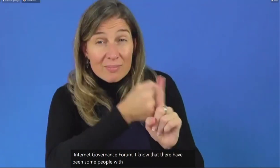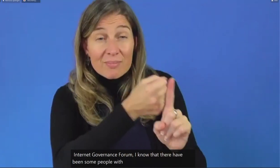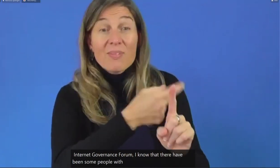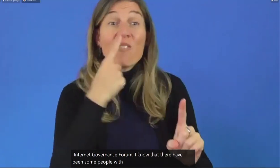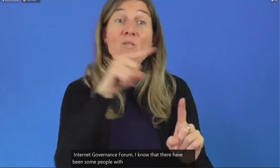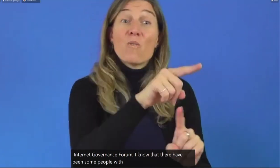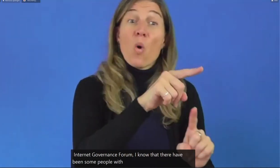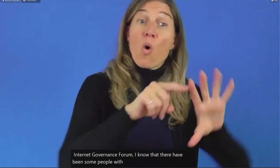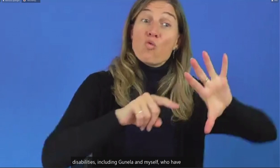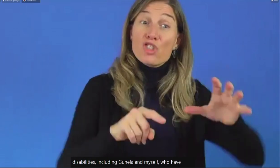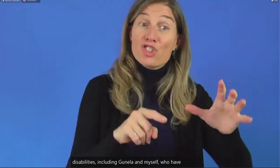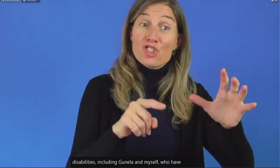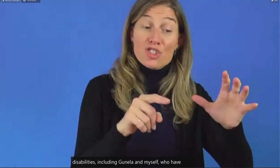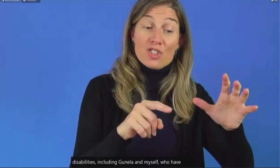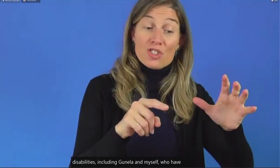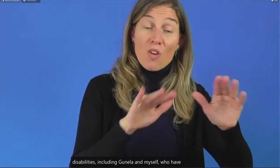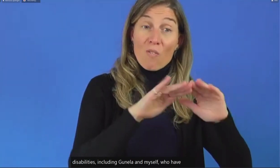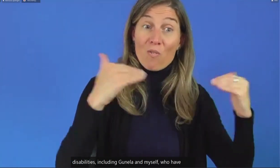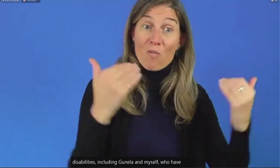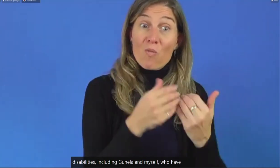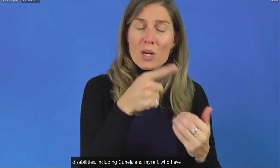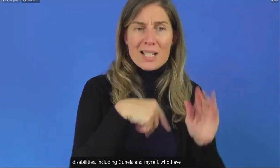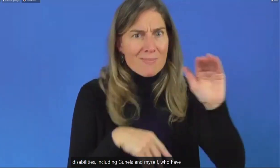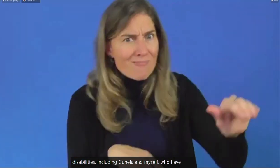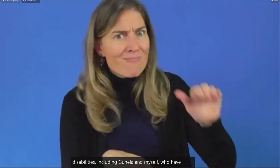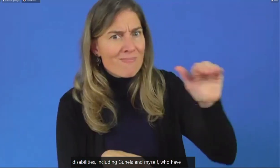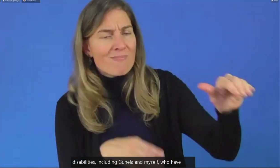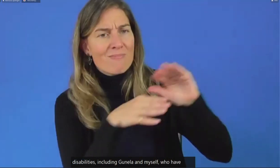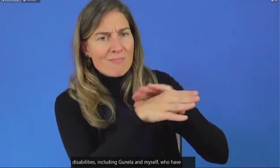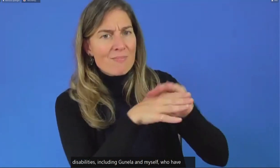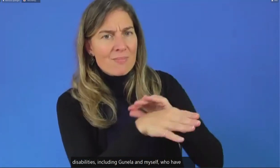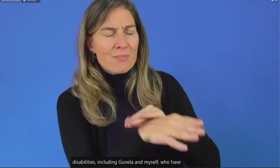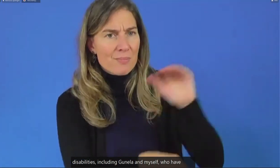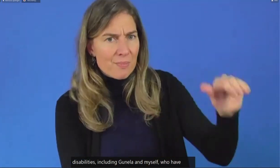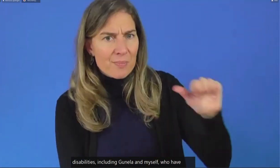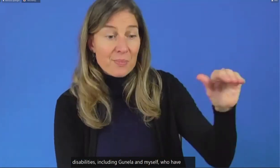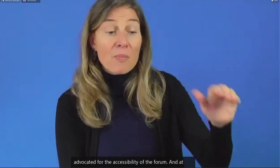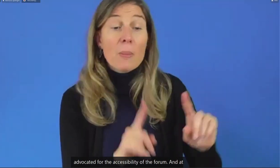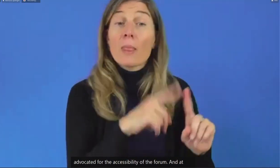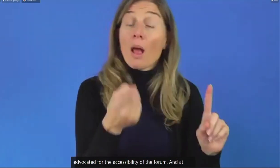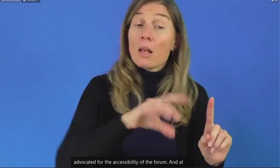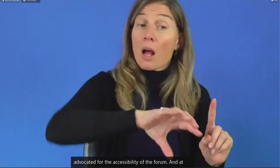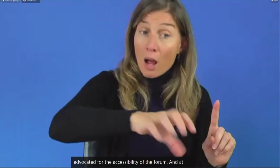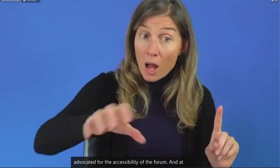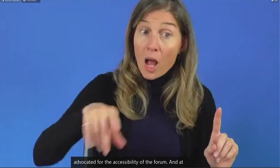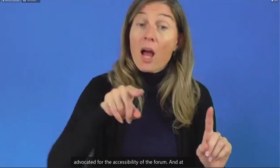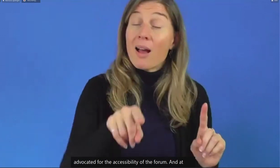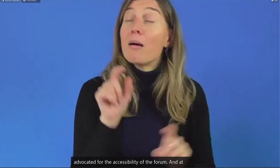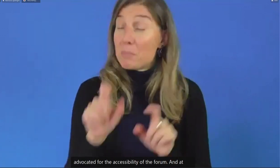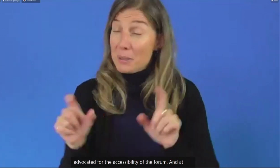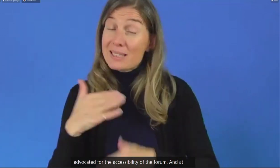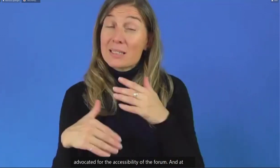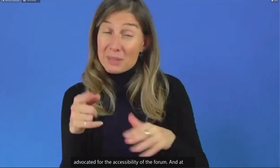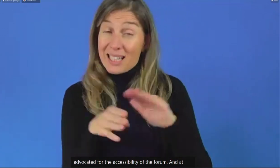And at national levels, there are some countries where the accessibility of people with disabilities